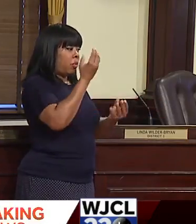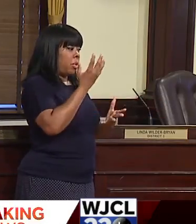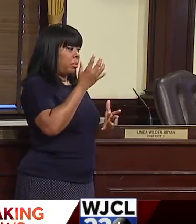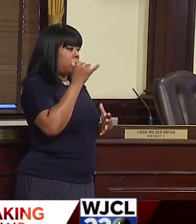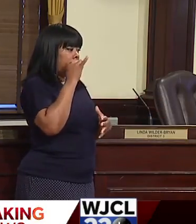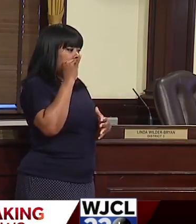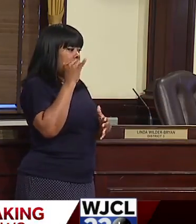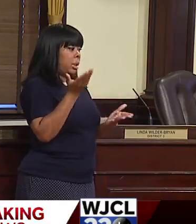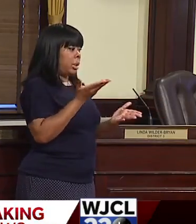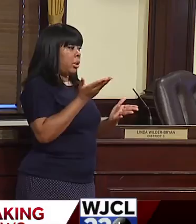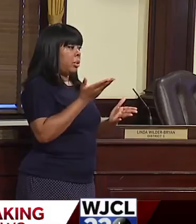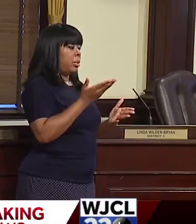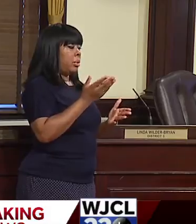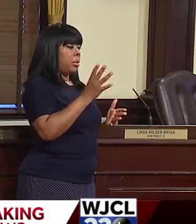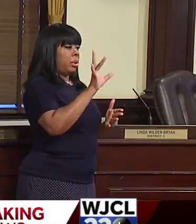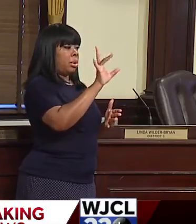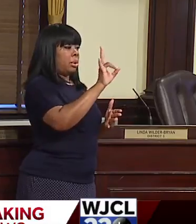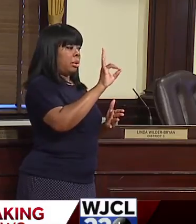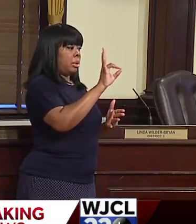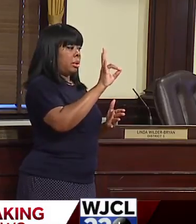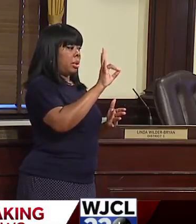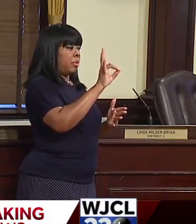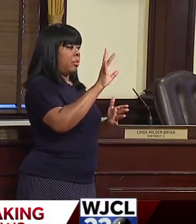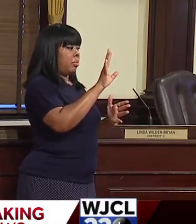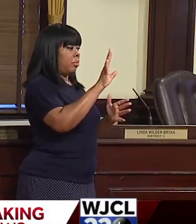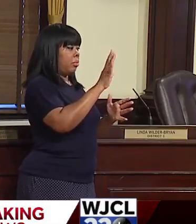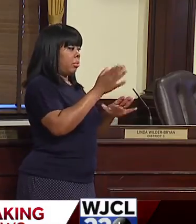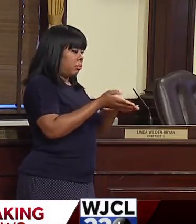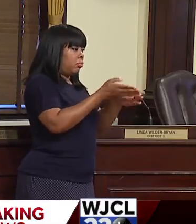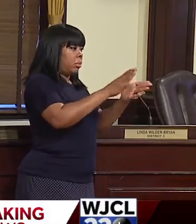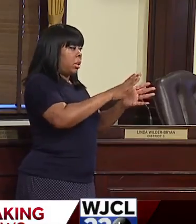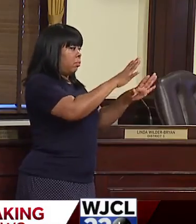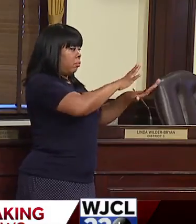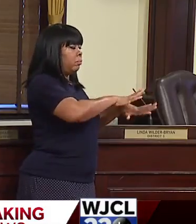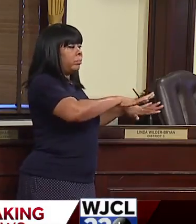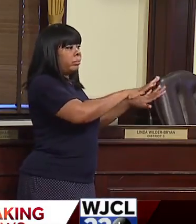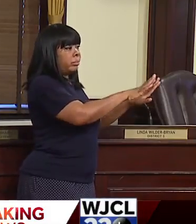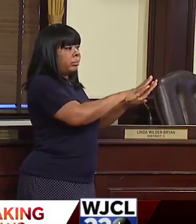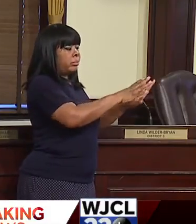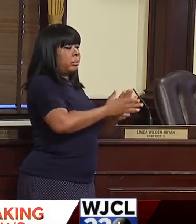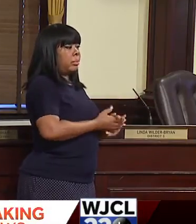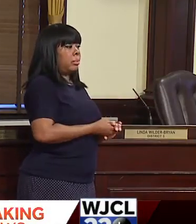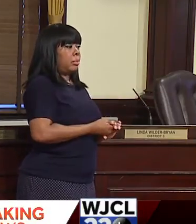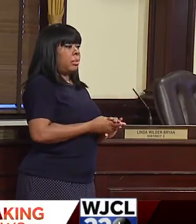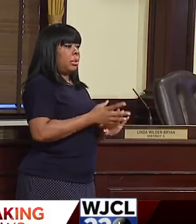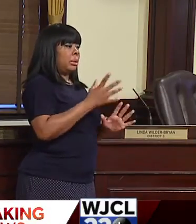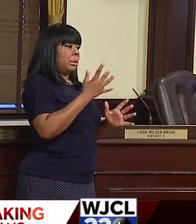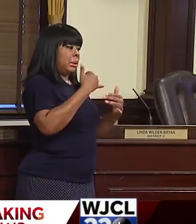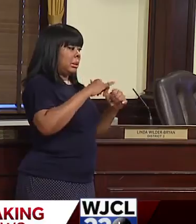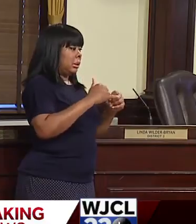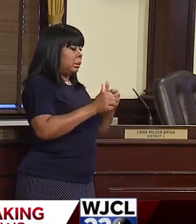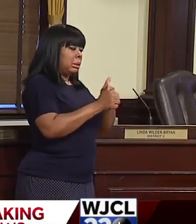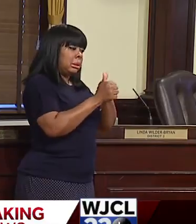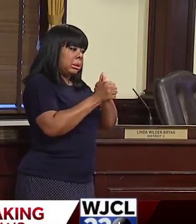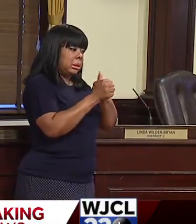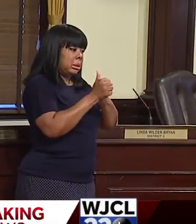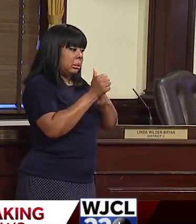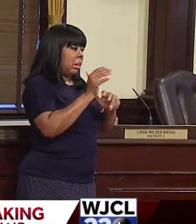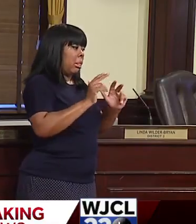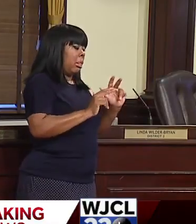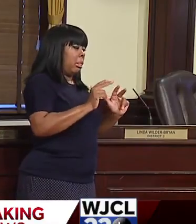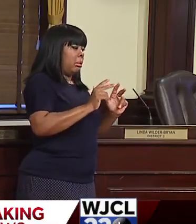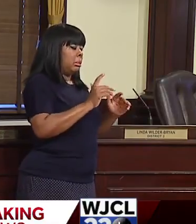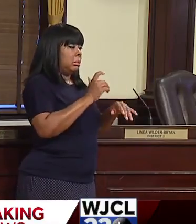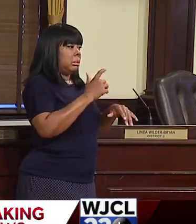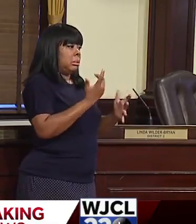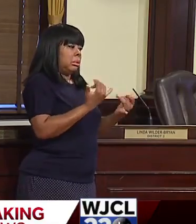in Chatham County. There were seven for the coastal health district. Um, so again, this is still a very dangerous and very precarious situation that